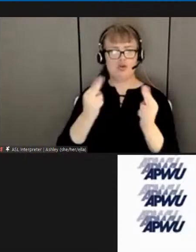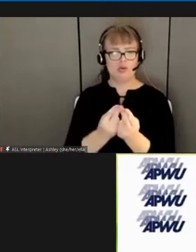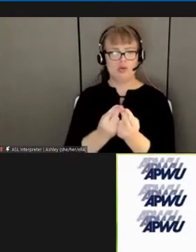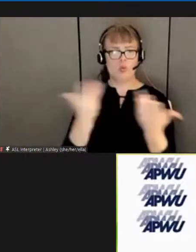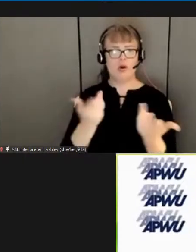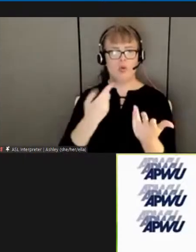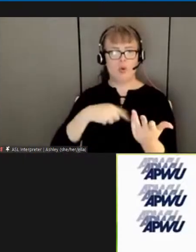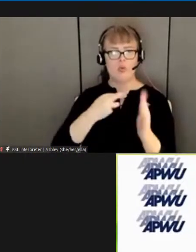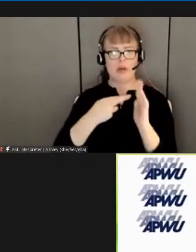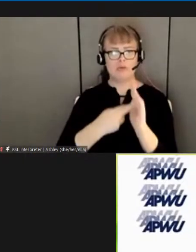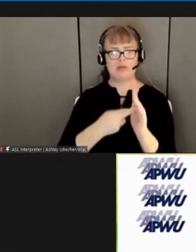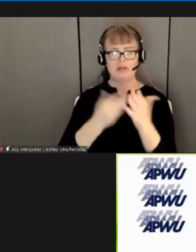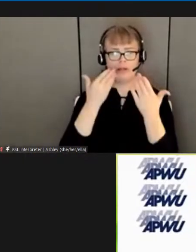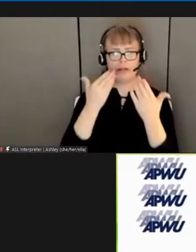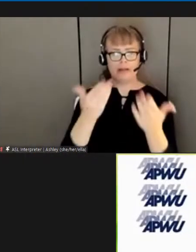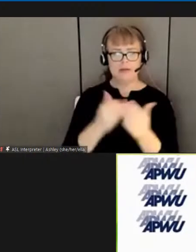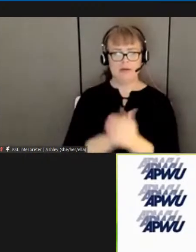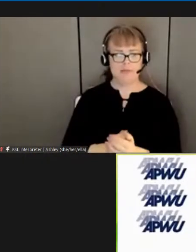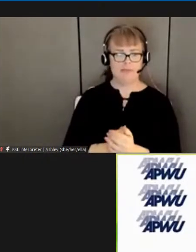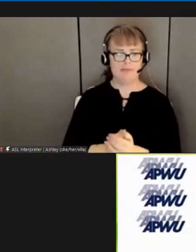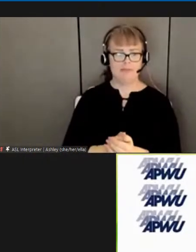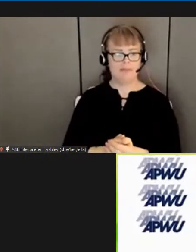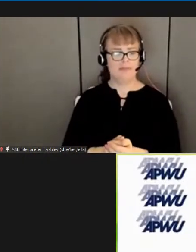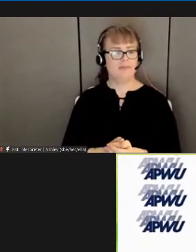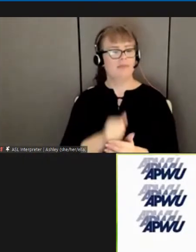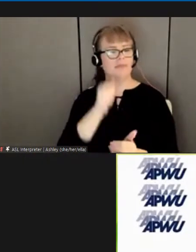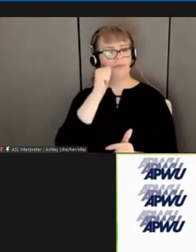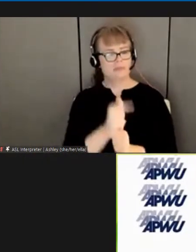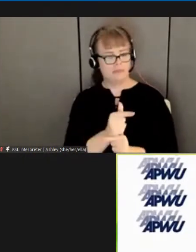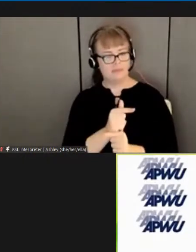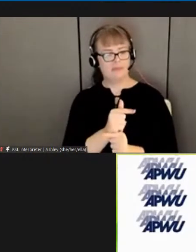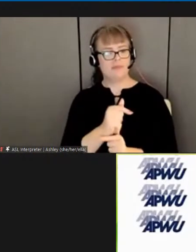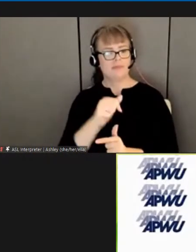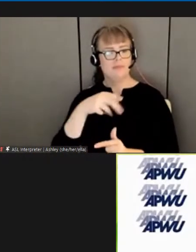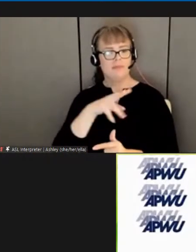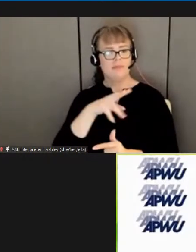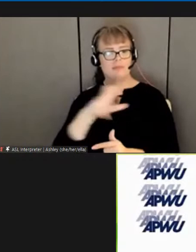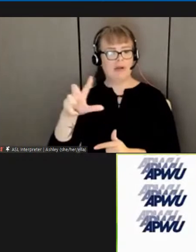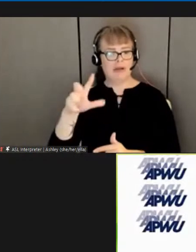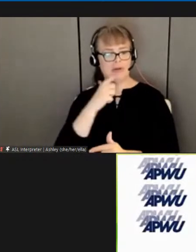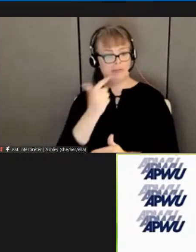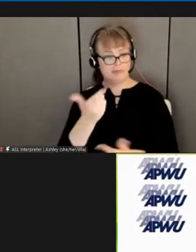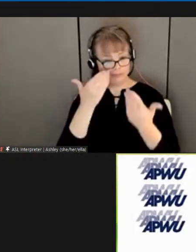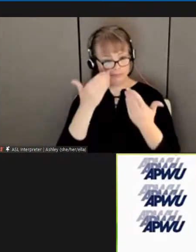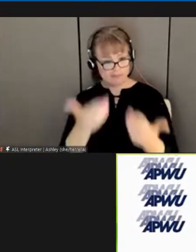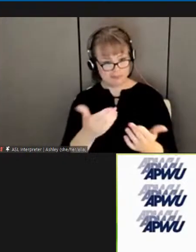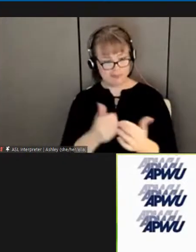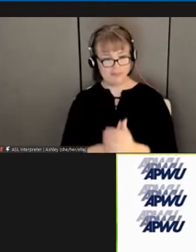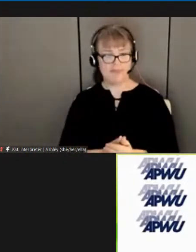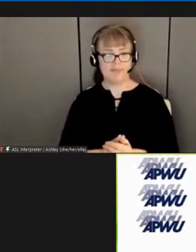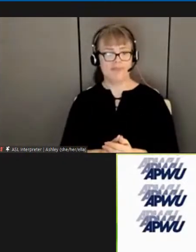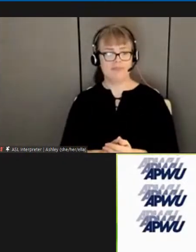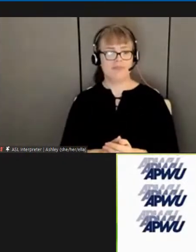Thank you, Loma. Unbeknownst to Brother Lamont, Fabian, and his